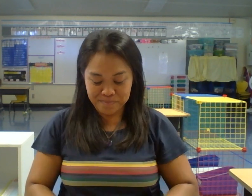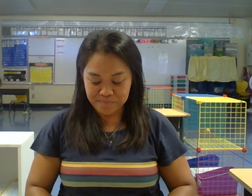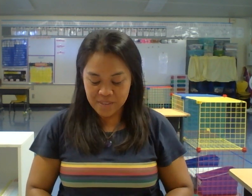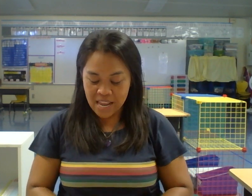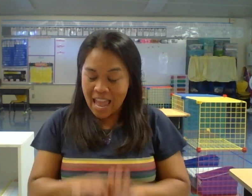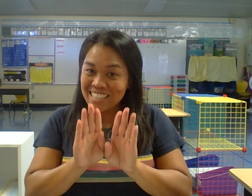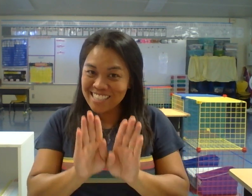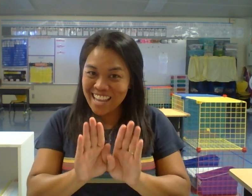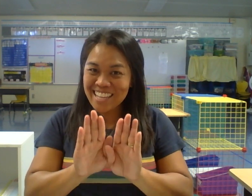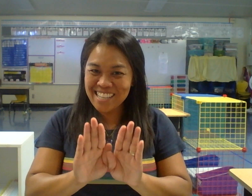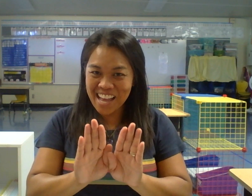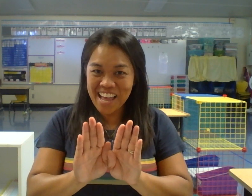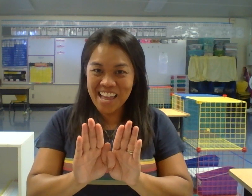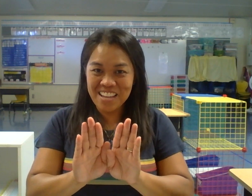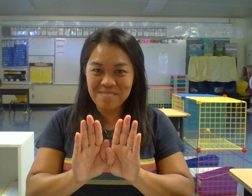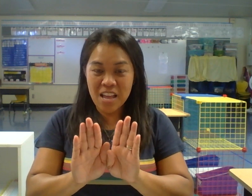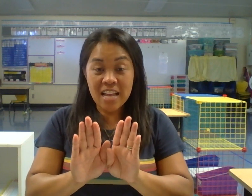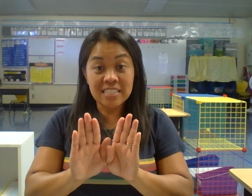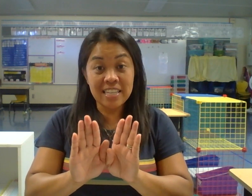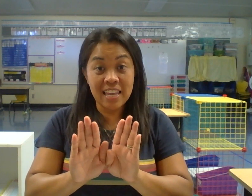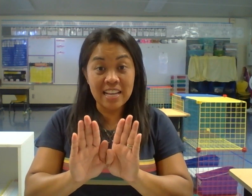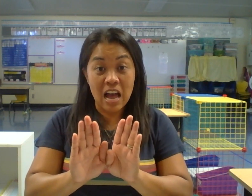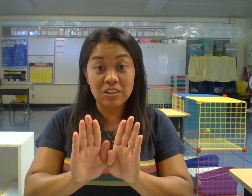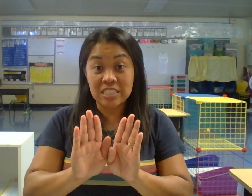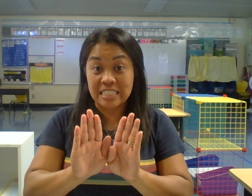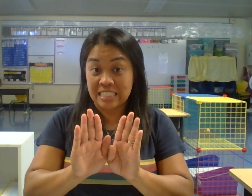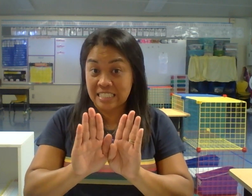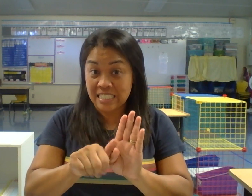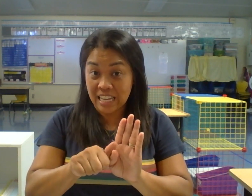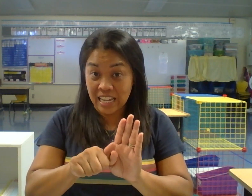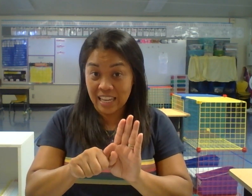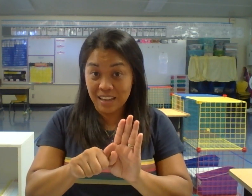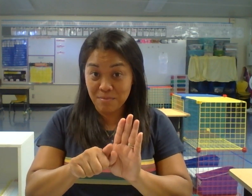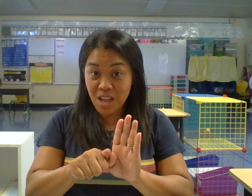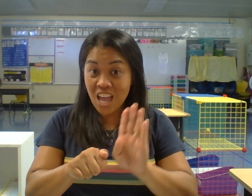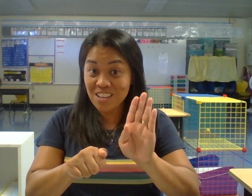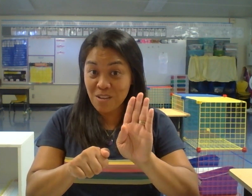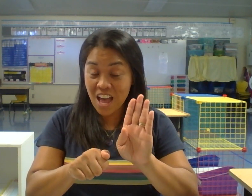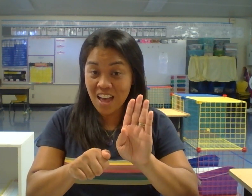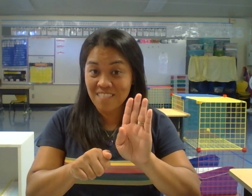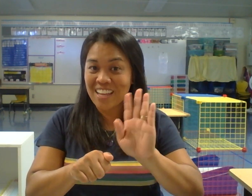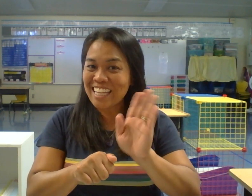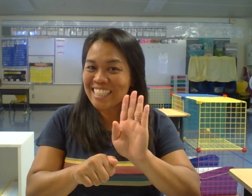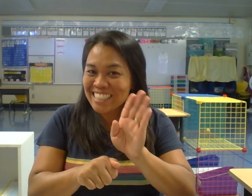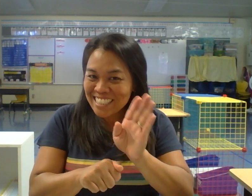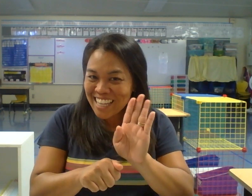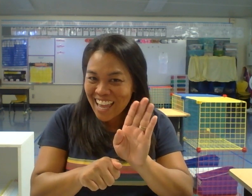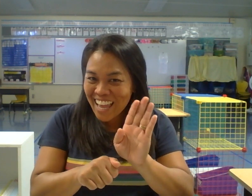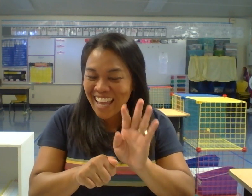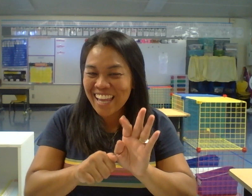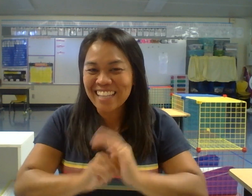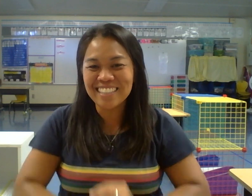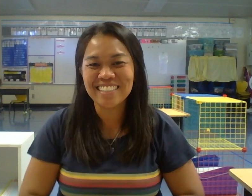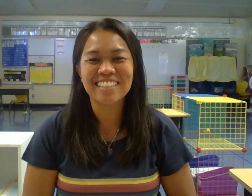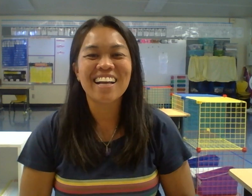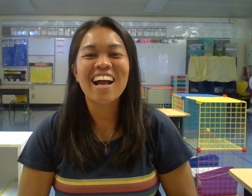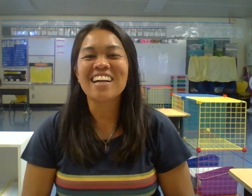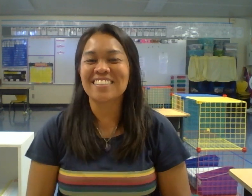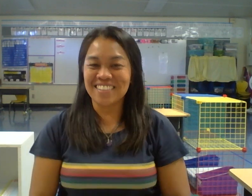Day time. Take out time. You have day. Good